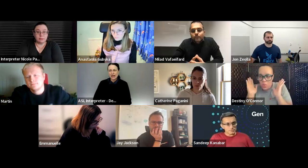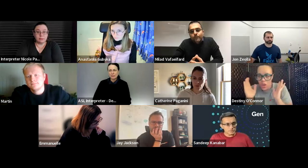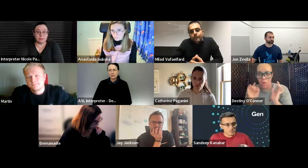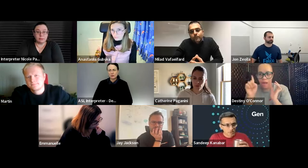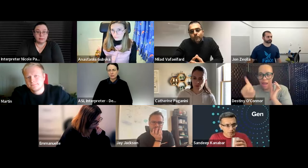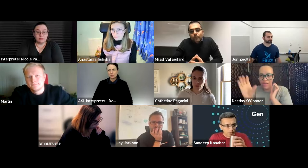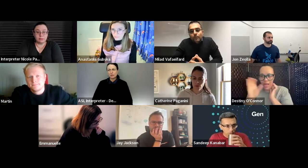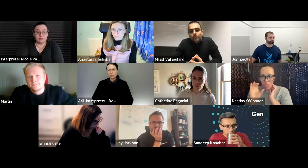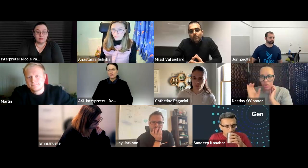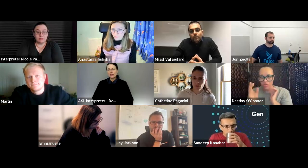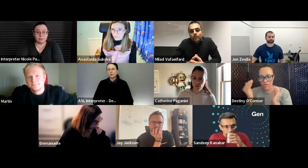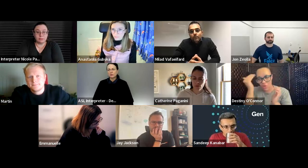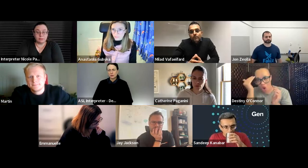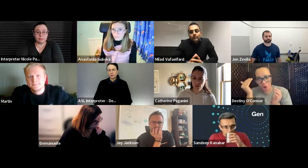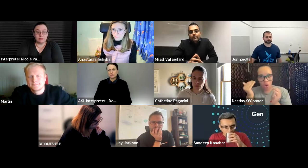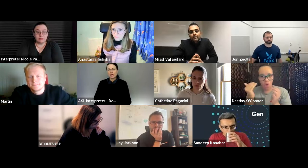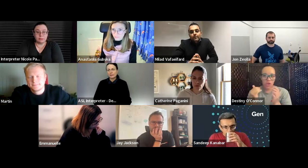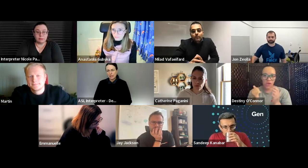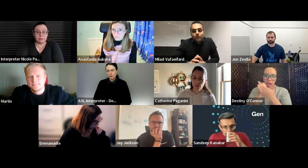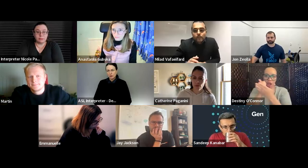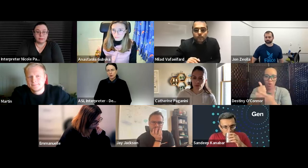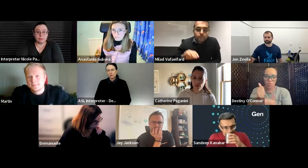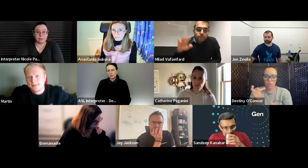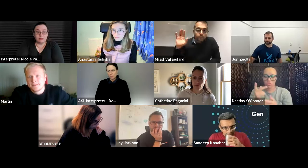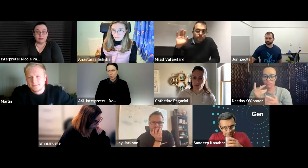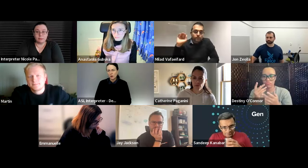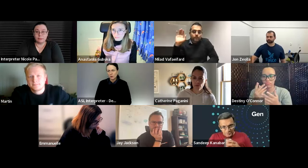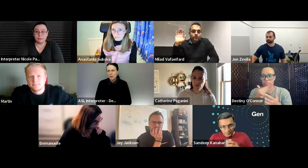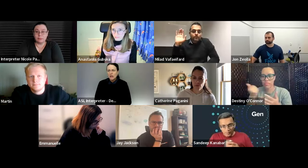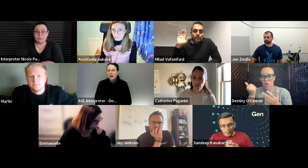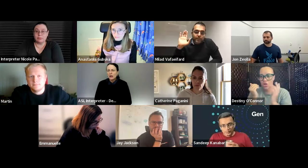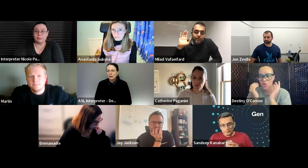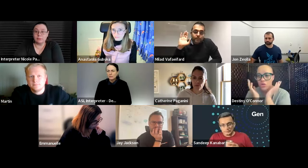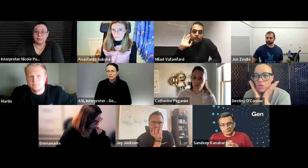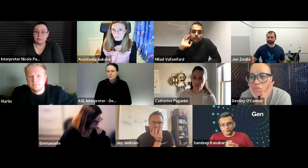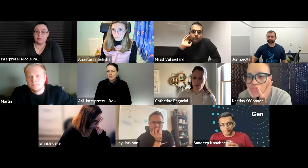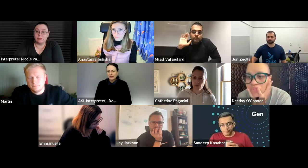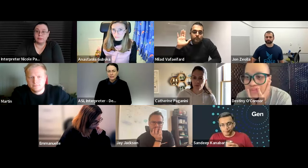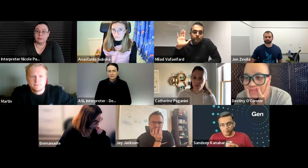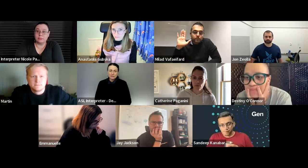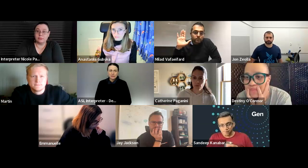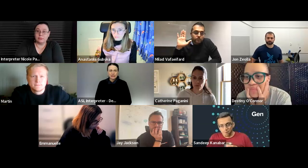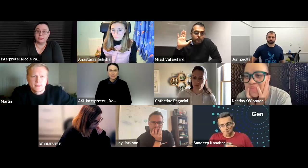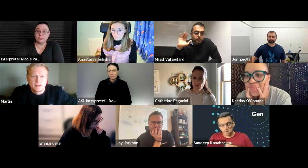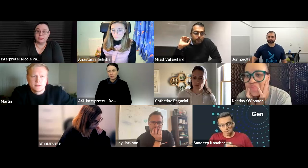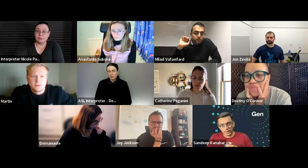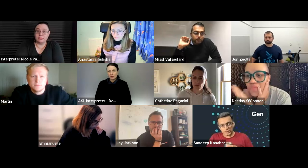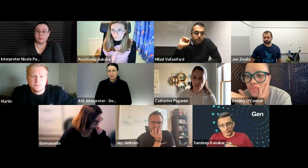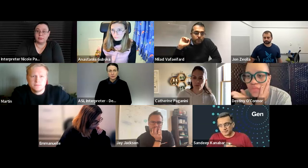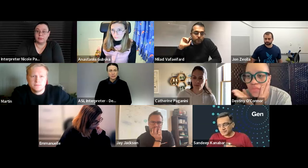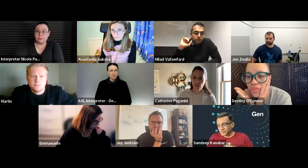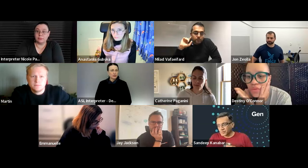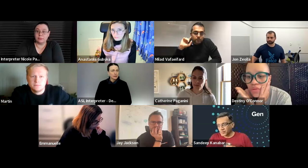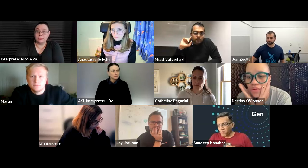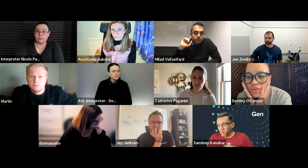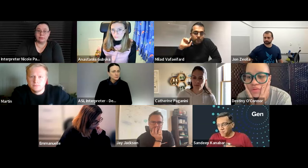will always happen that there'll be someone available for you to just grab and take with you where you ever want to go um but it might help it might be better